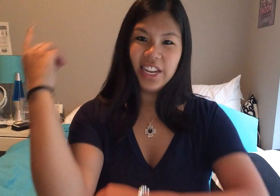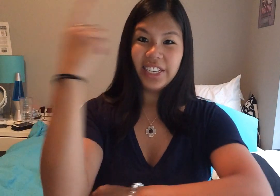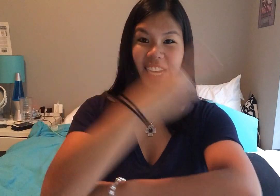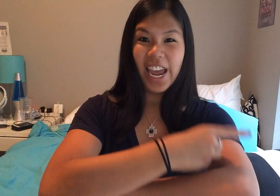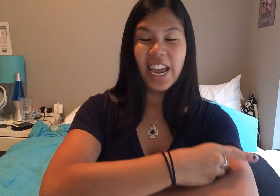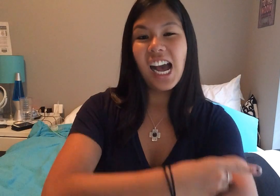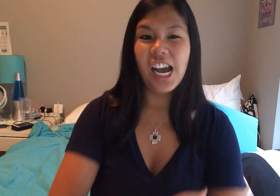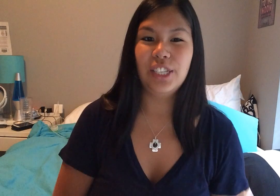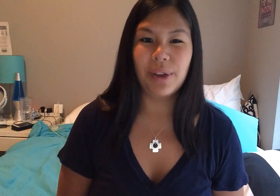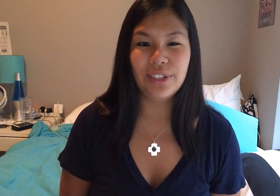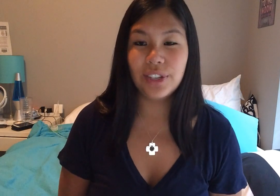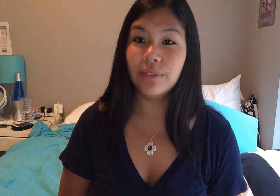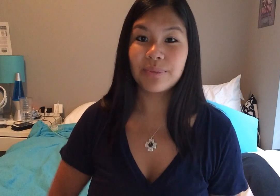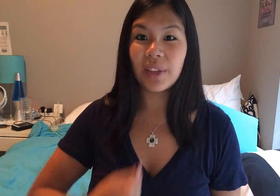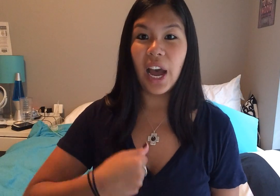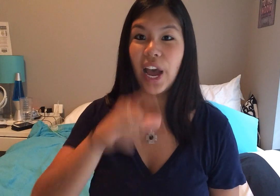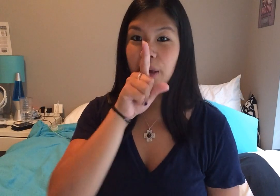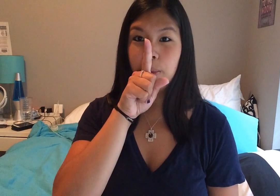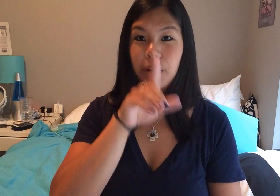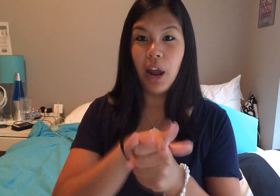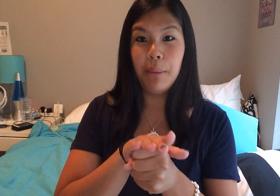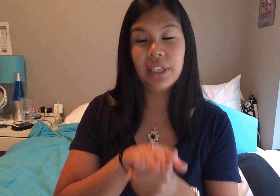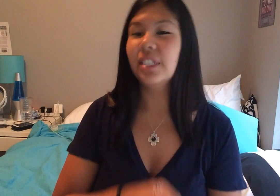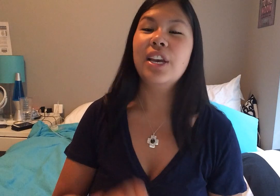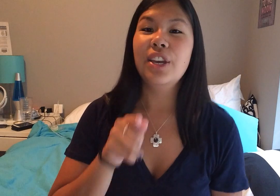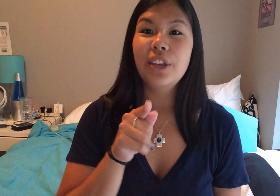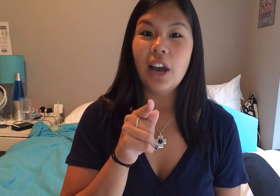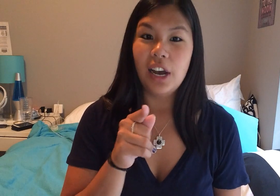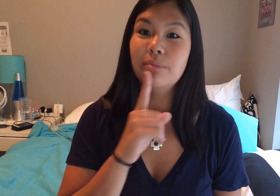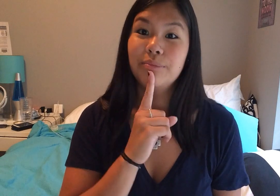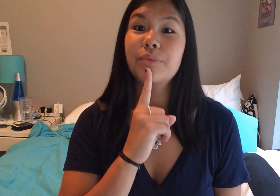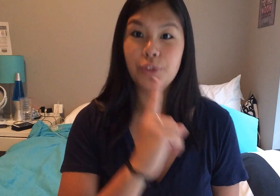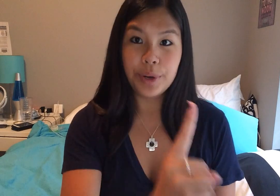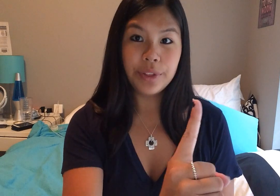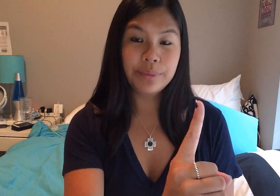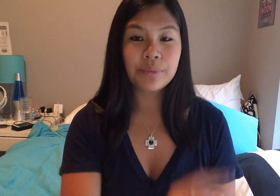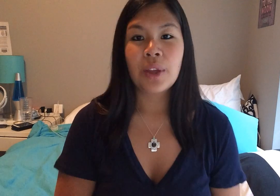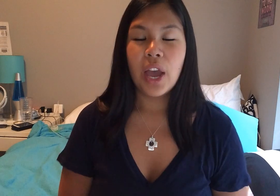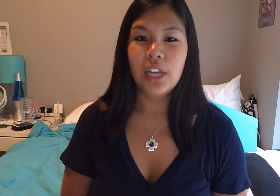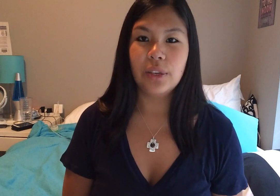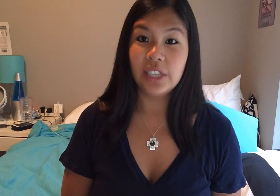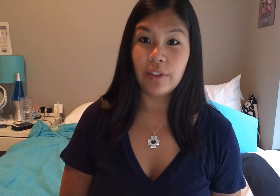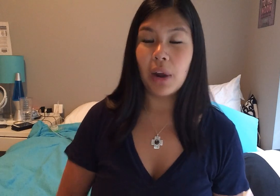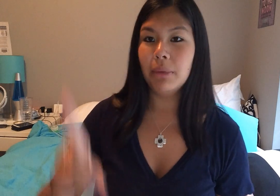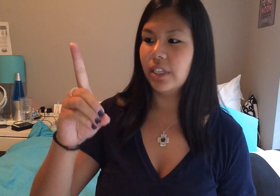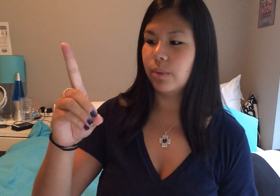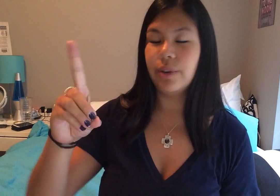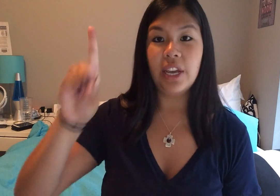day, I swear it's true, I promise, um, truth, and so, the sign for promise is where you take